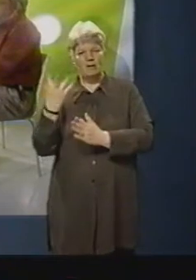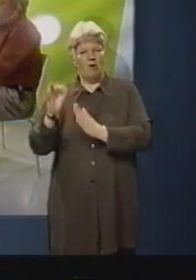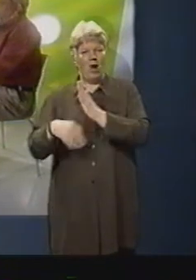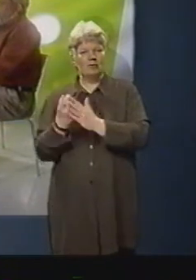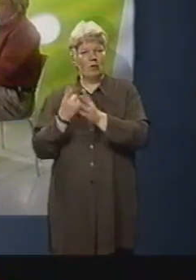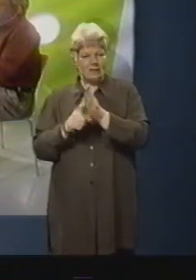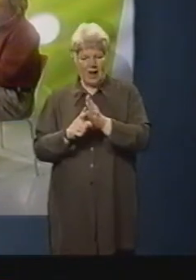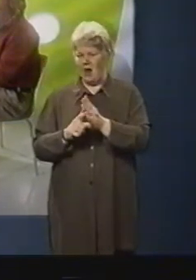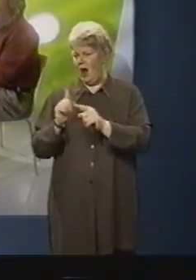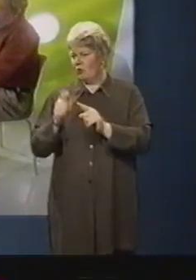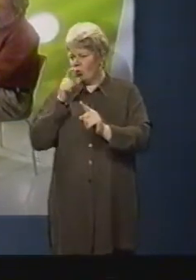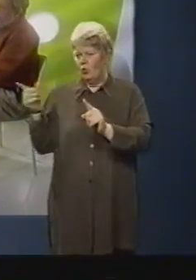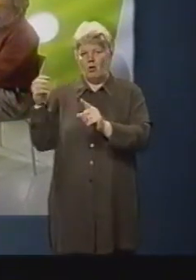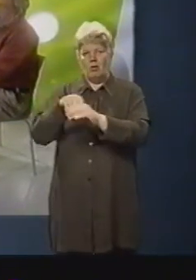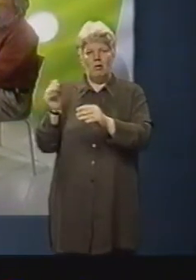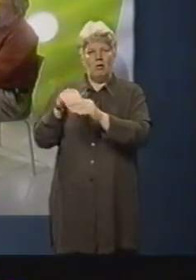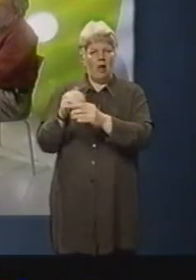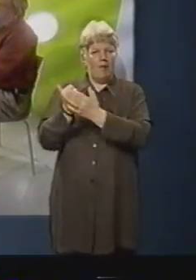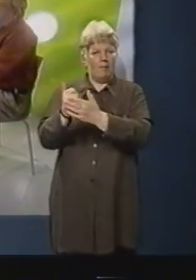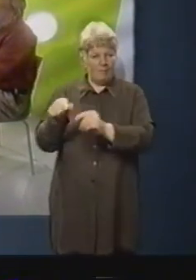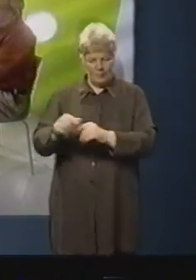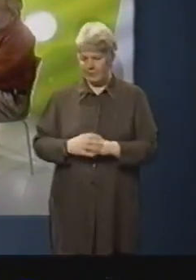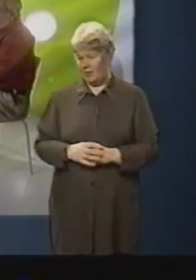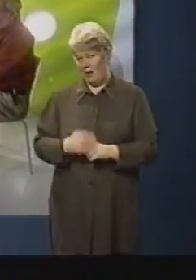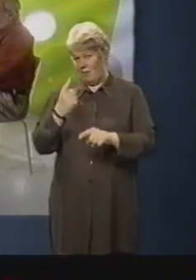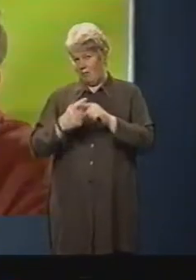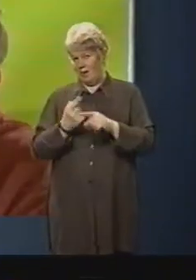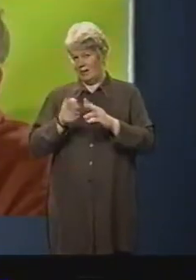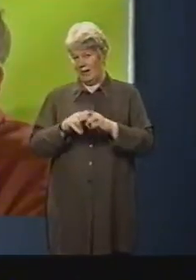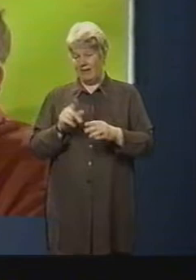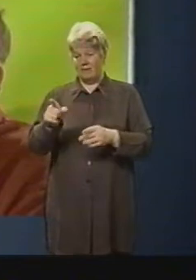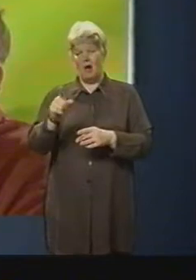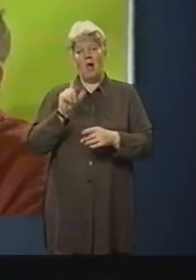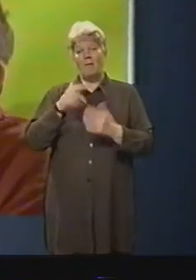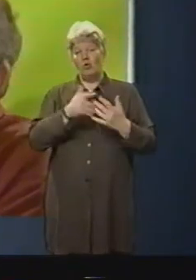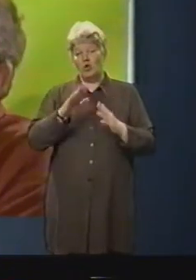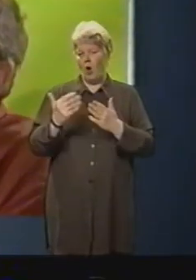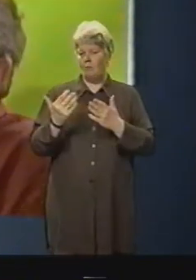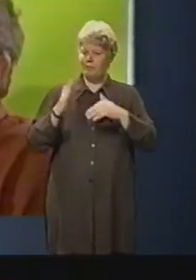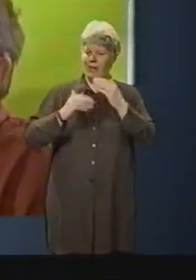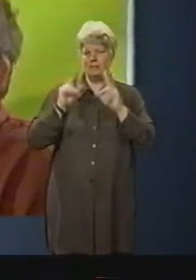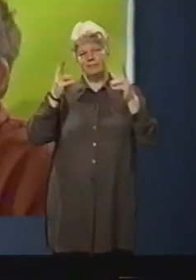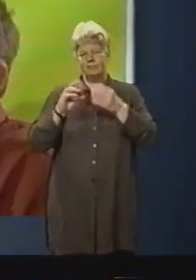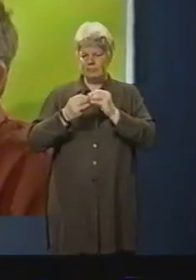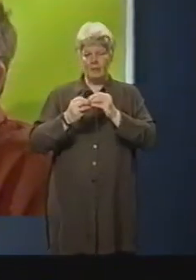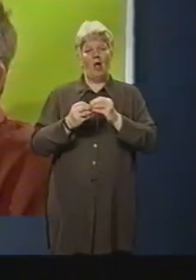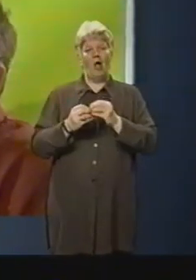instance. And the third component of this is the fact that if the Americans don't build the rescue vehicle, then the crew will have to be half-sized, down to